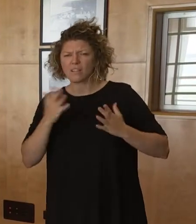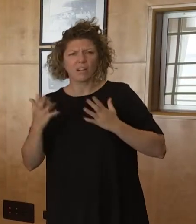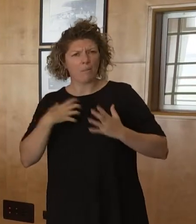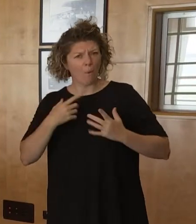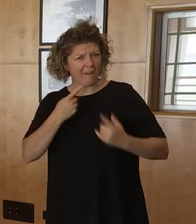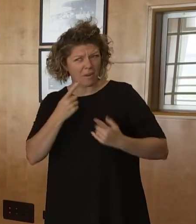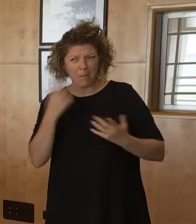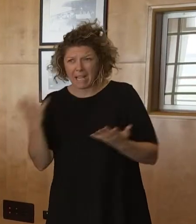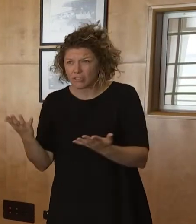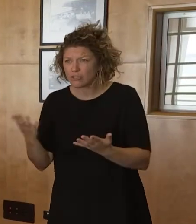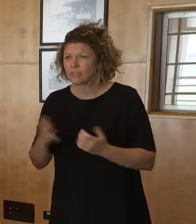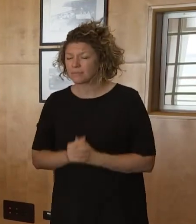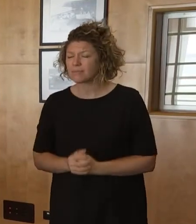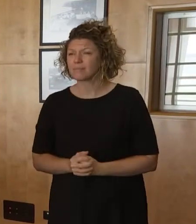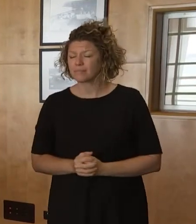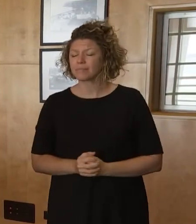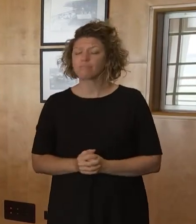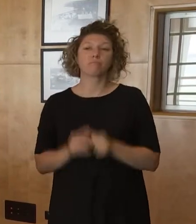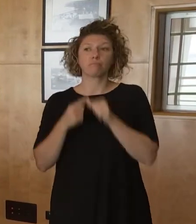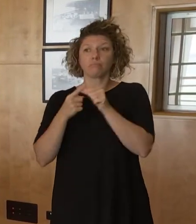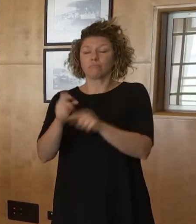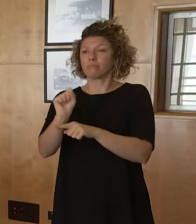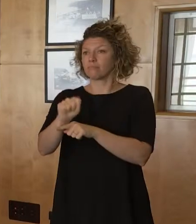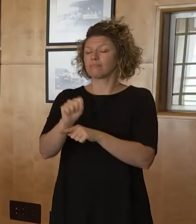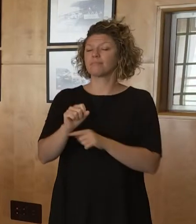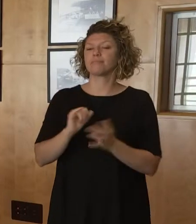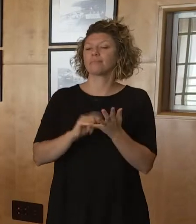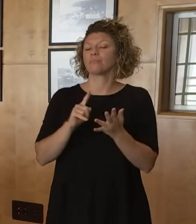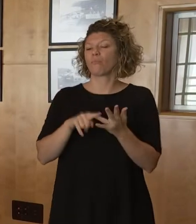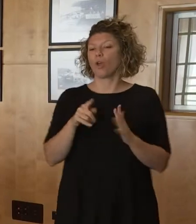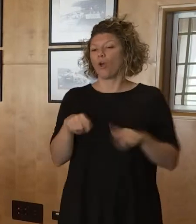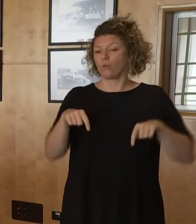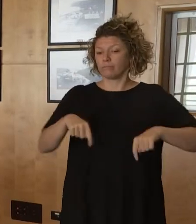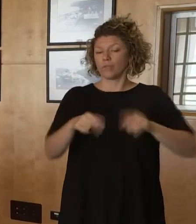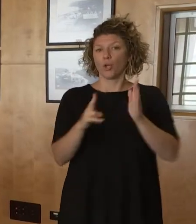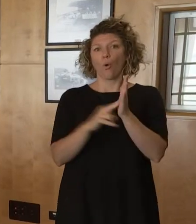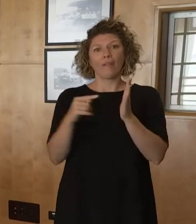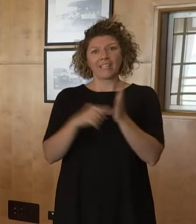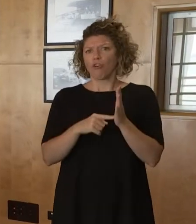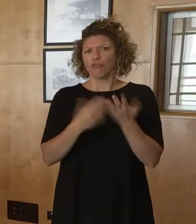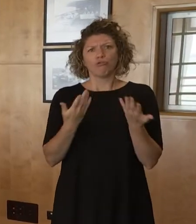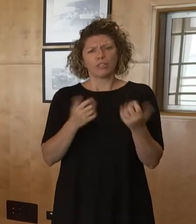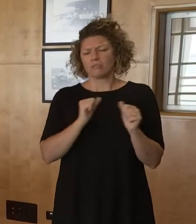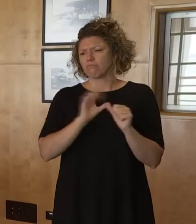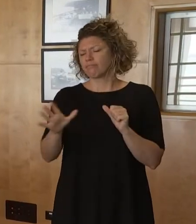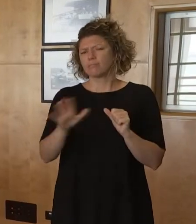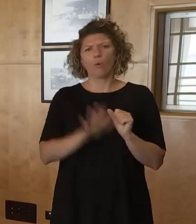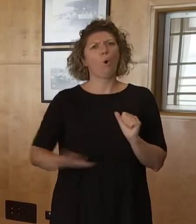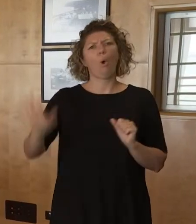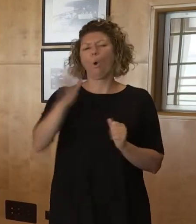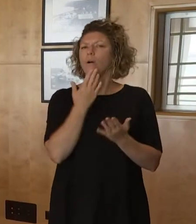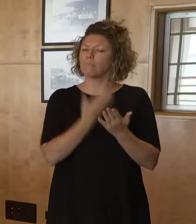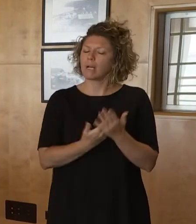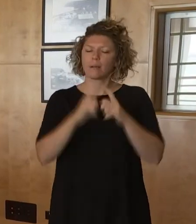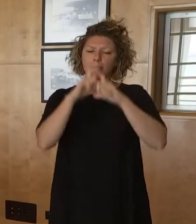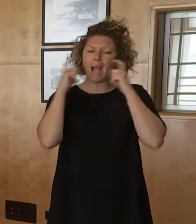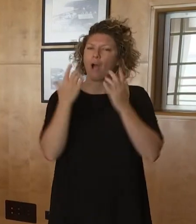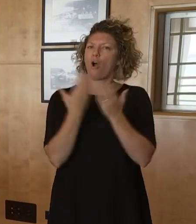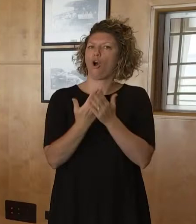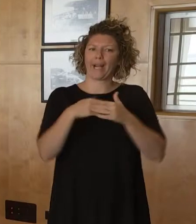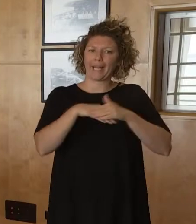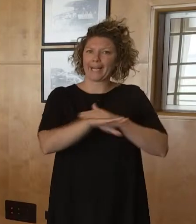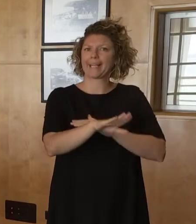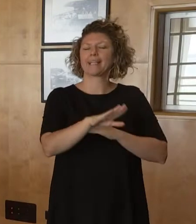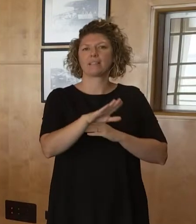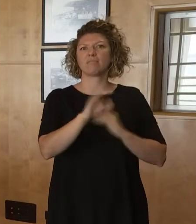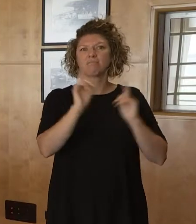mask mandate for Territorians? Yes. So we've had Territorians really abide by the indoor mask mandate. They've been fantastic. And you've actually